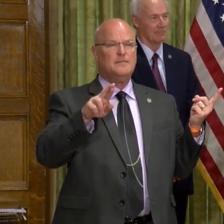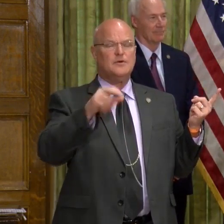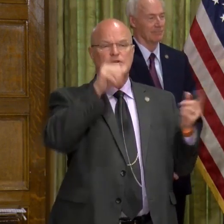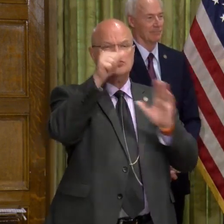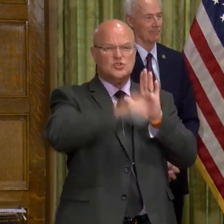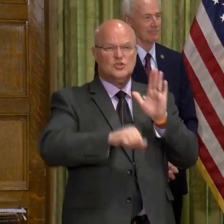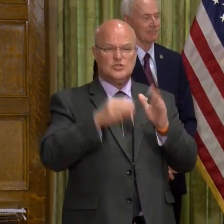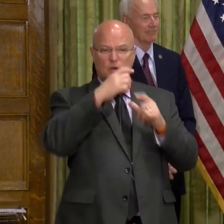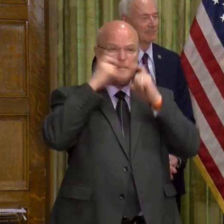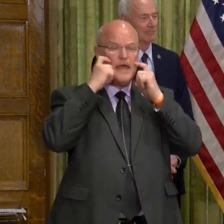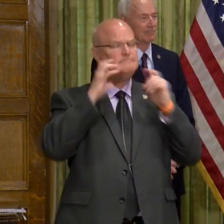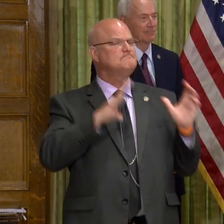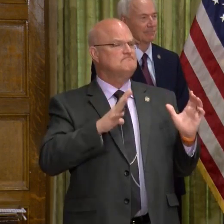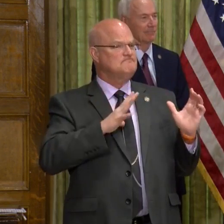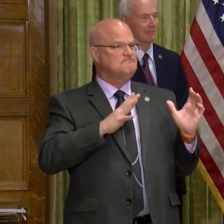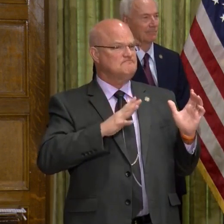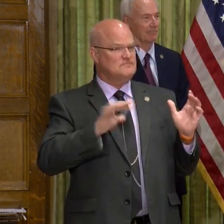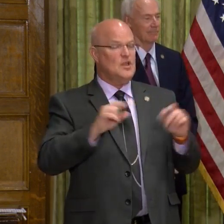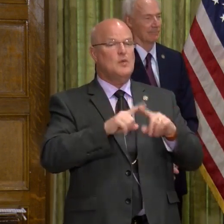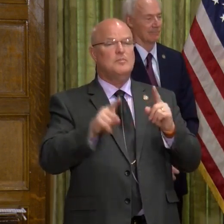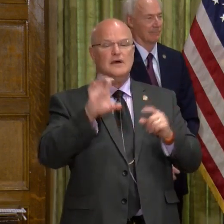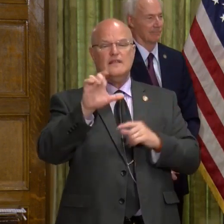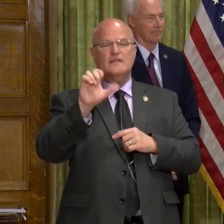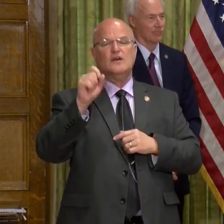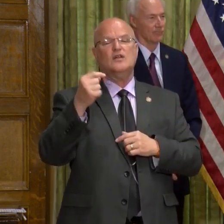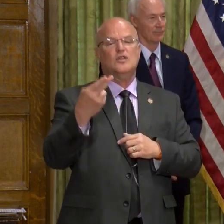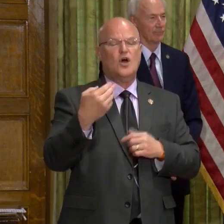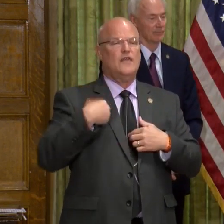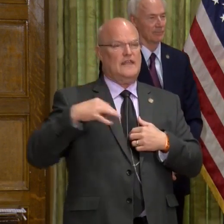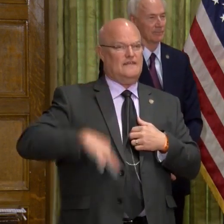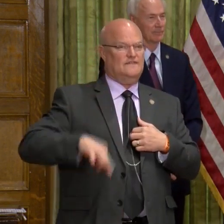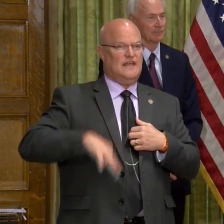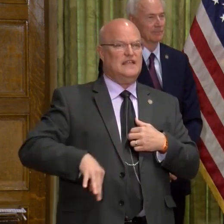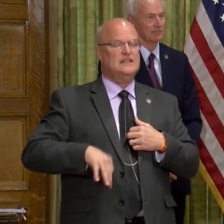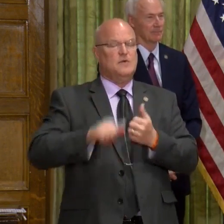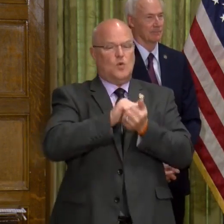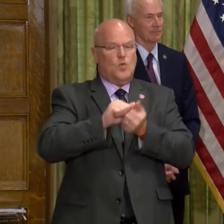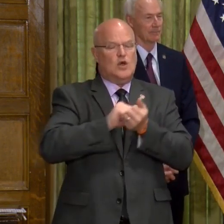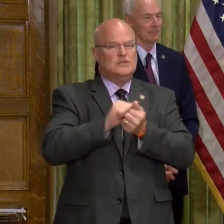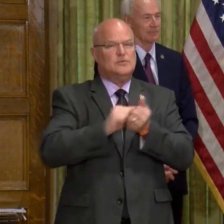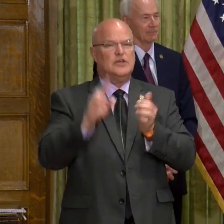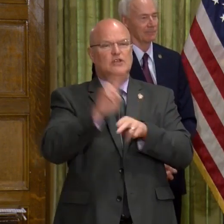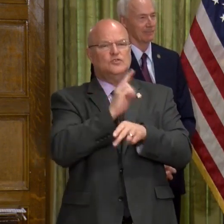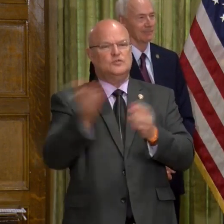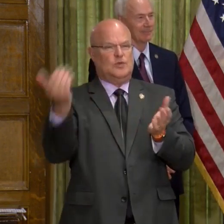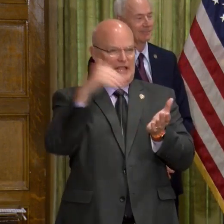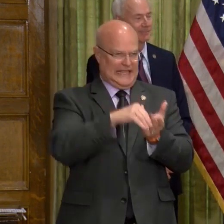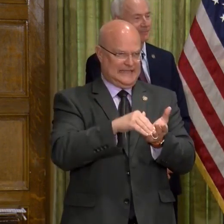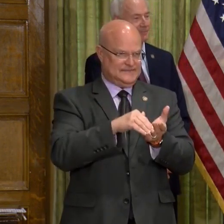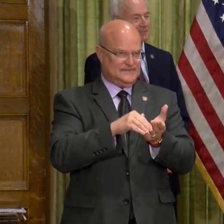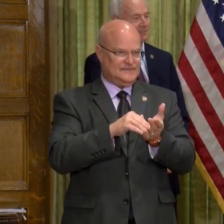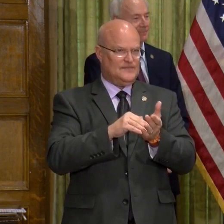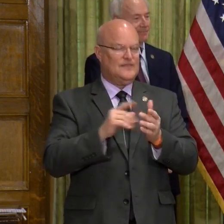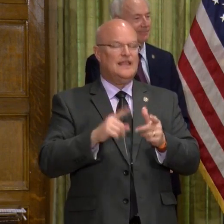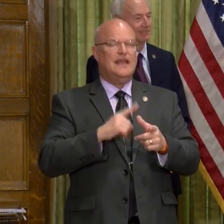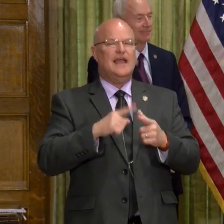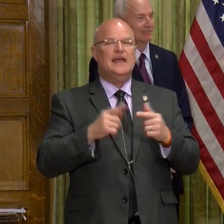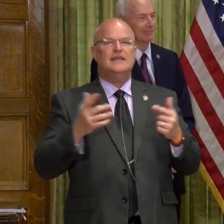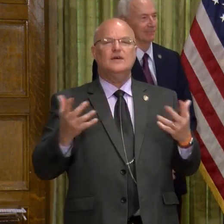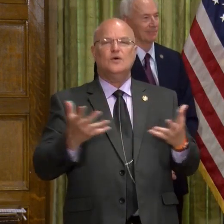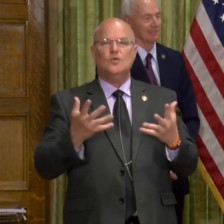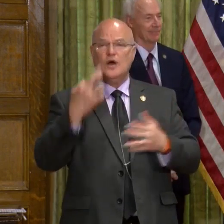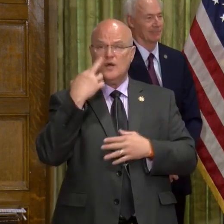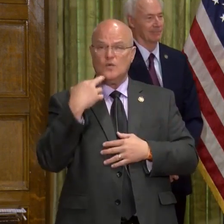and those will be okay as well, but the cloth ones have the advantage of being washable and reusable. And then what